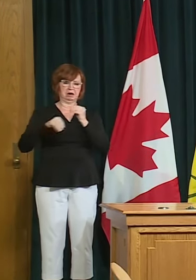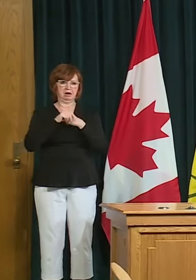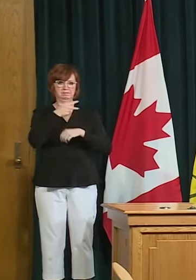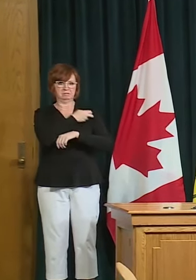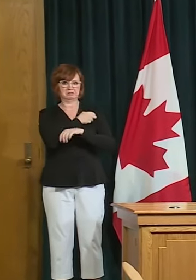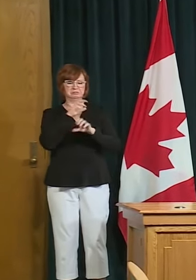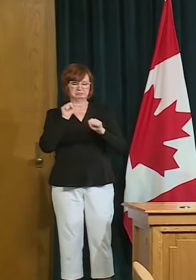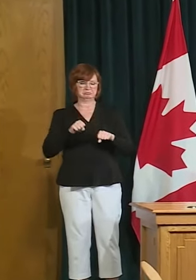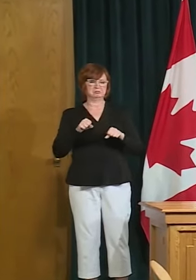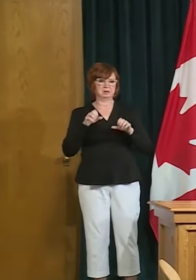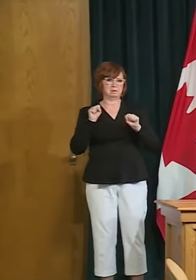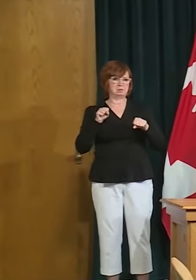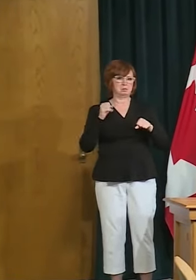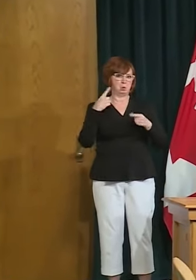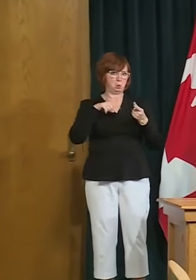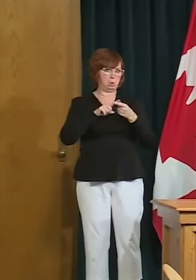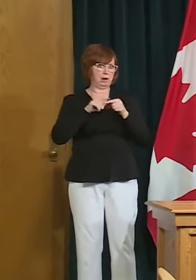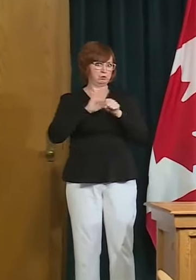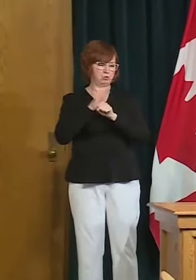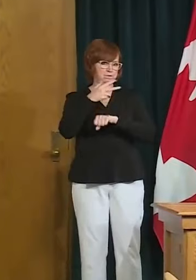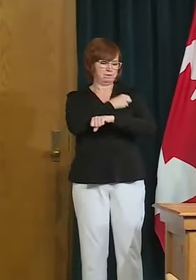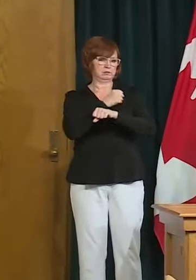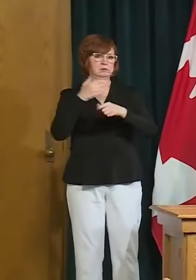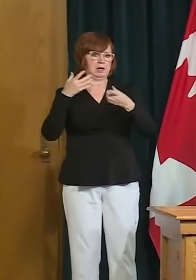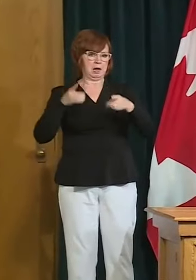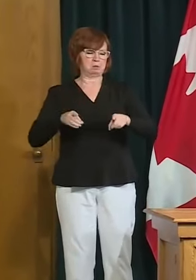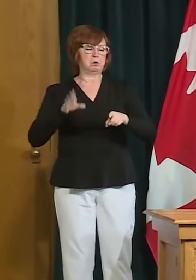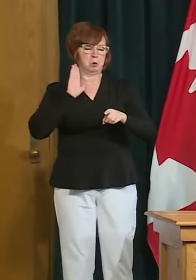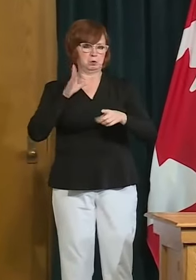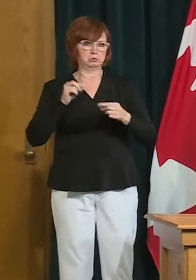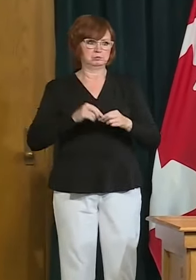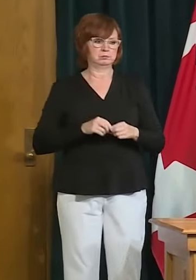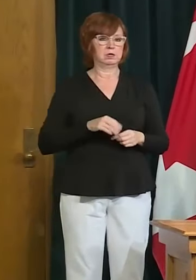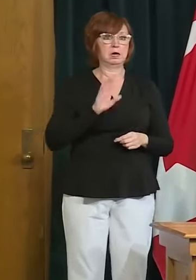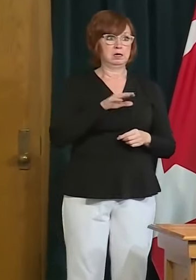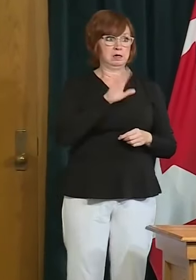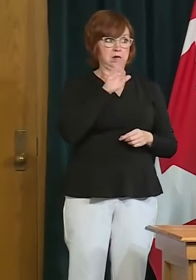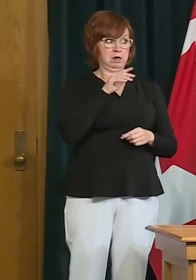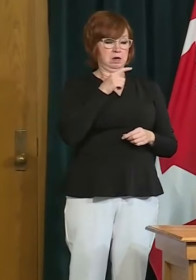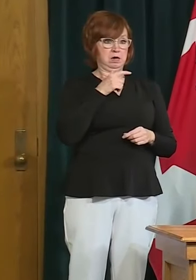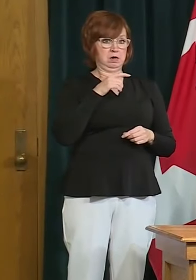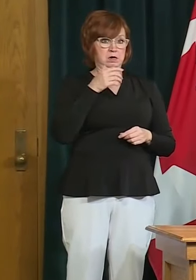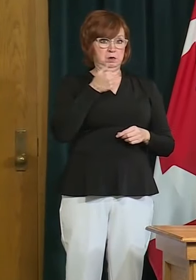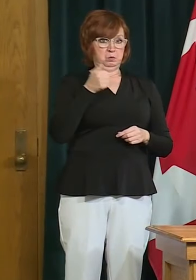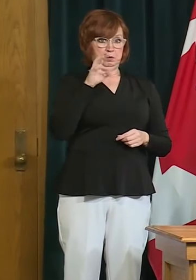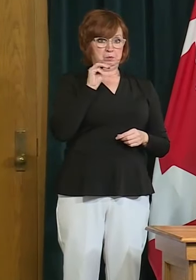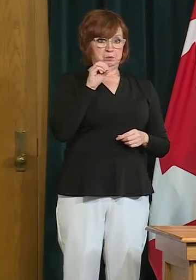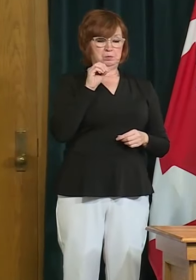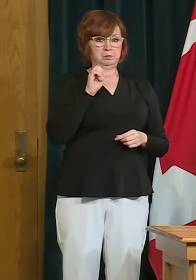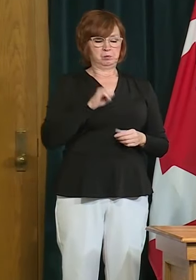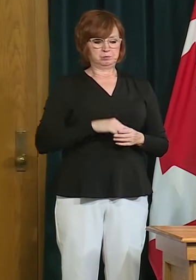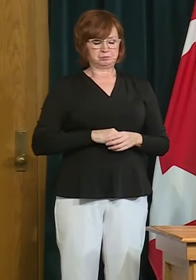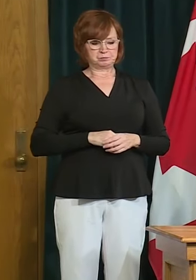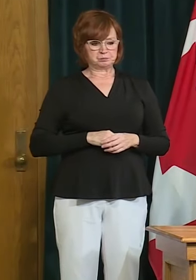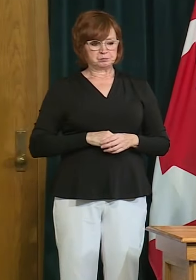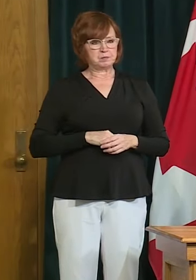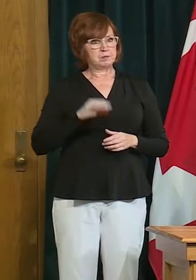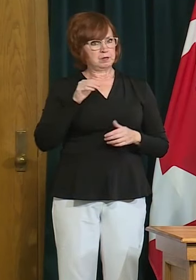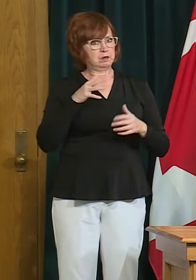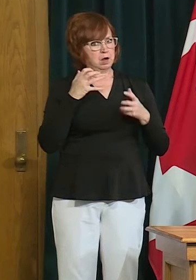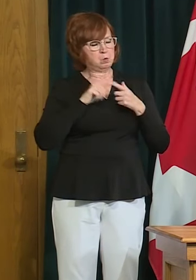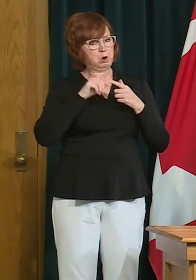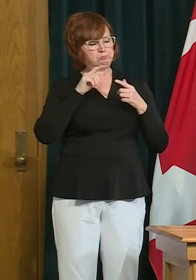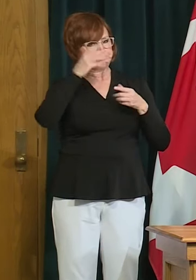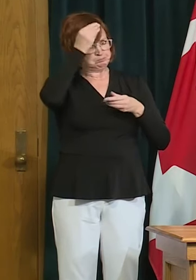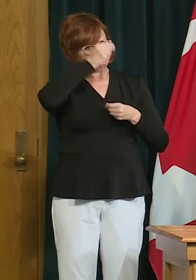we've been very this government has been very uh bullish if you will on on international engagement and much of that discussion